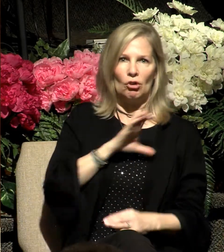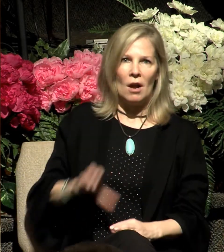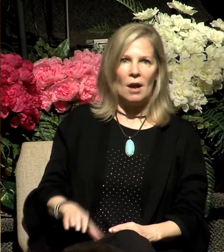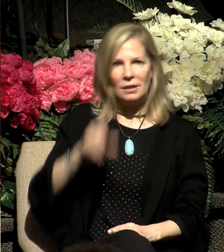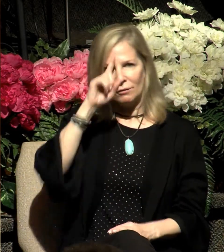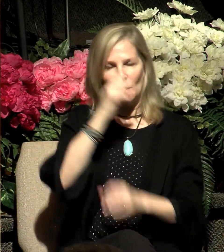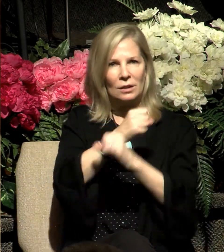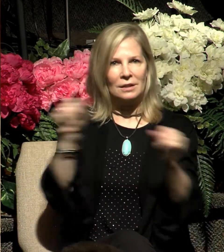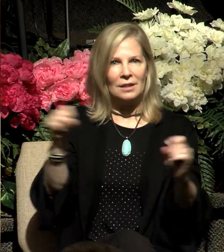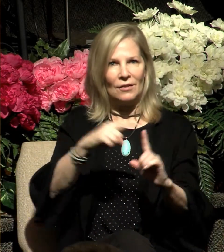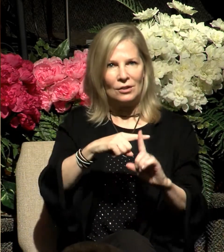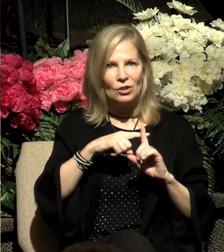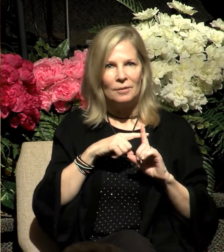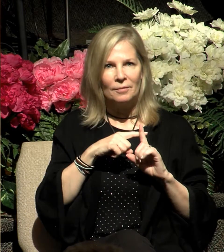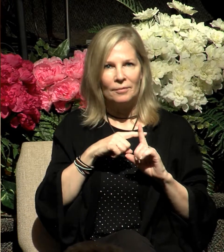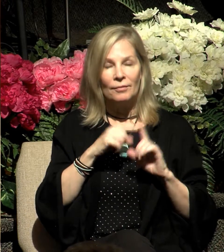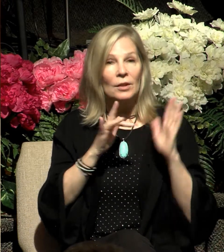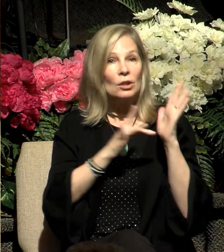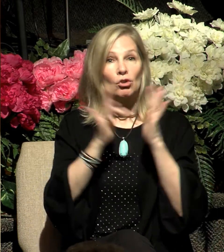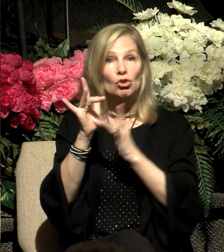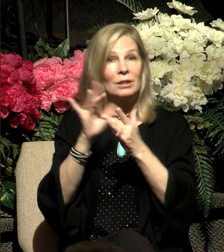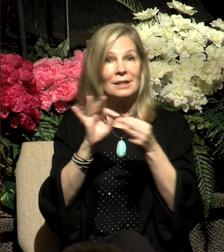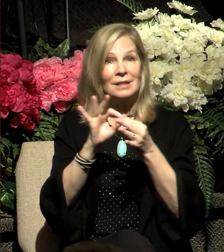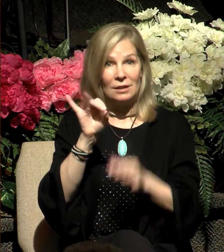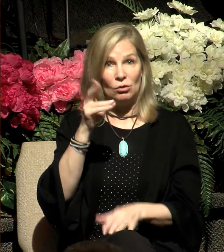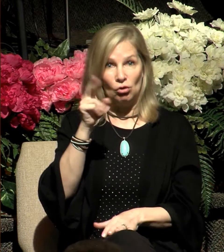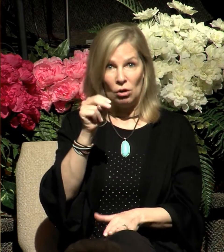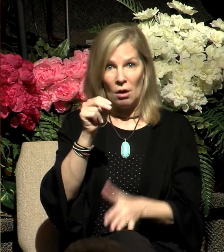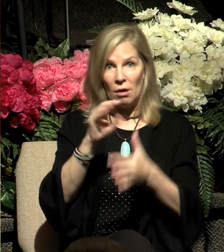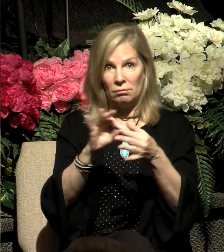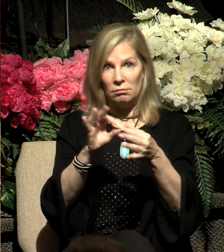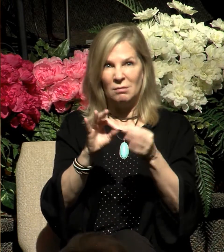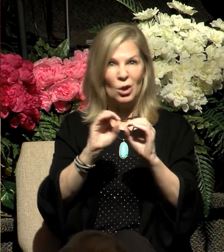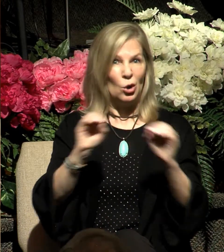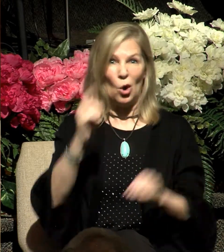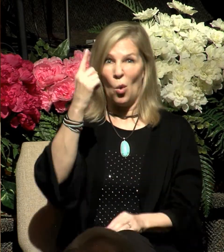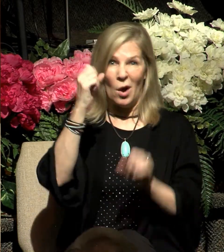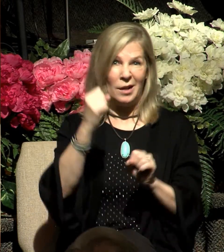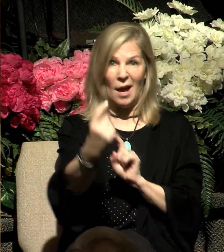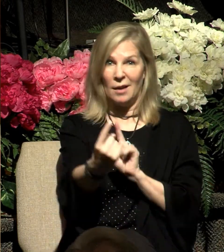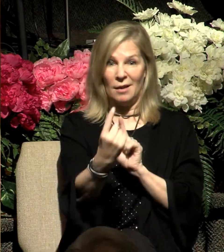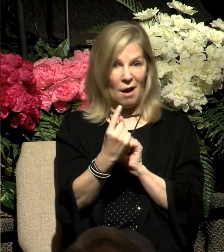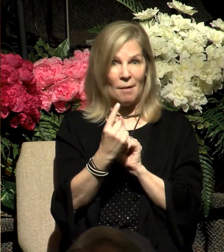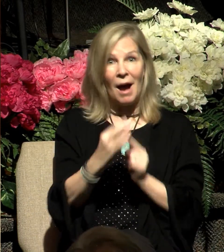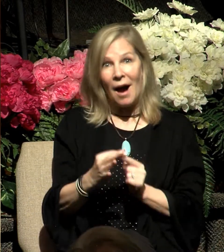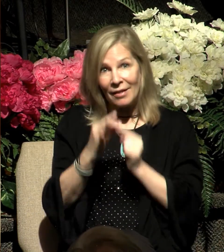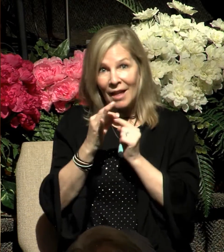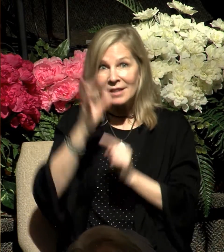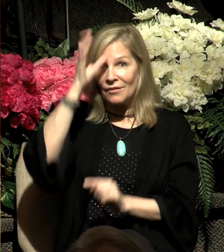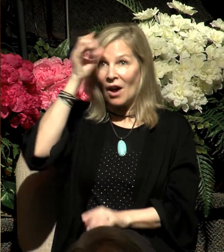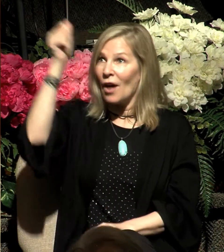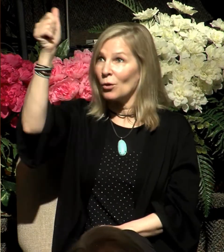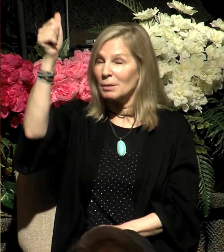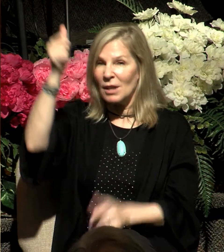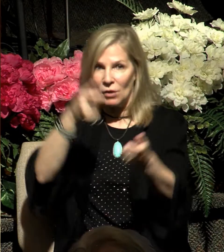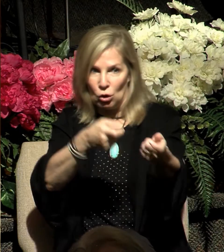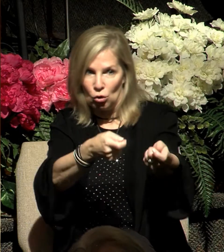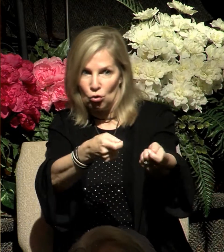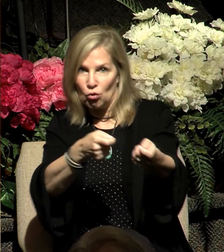Jesus put it this way in John 6, 44. He said, No one can come to me unless the Father who sent me draws him, and I